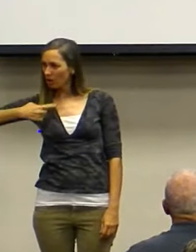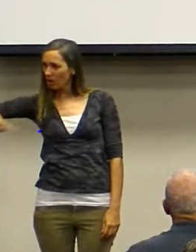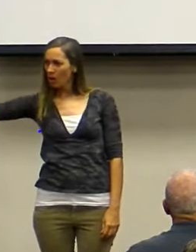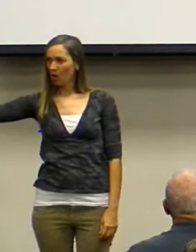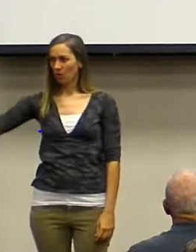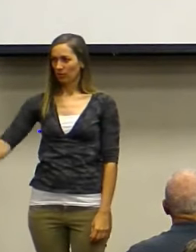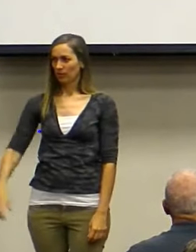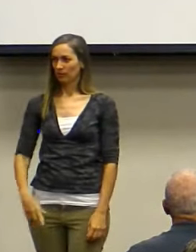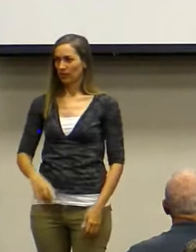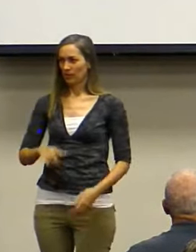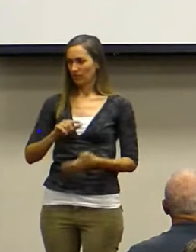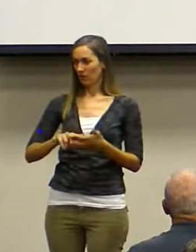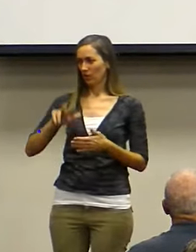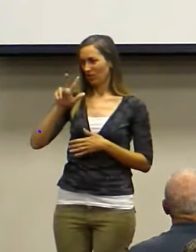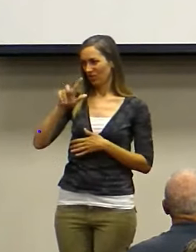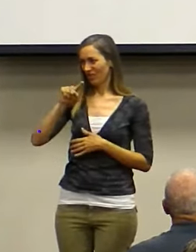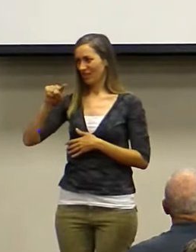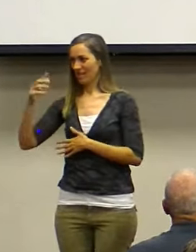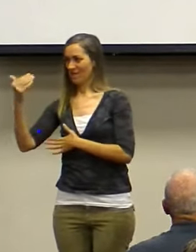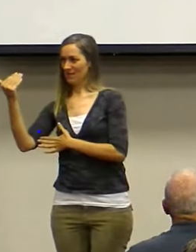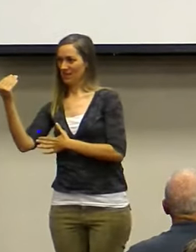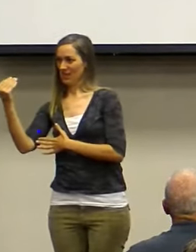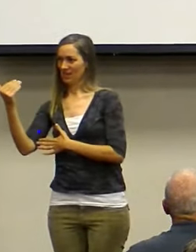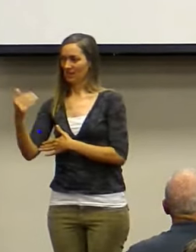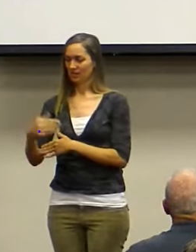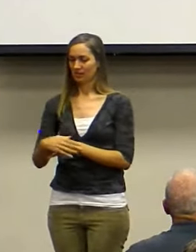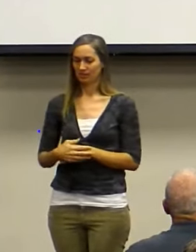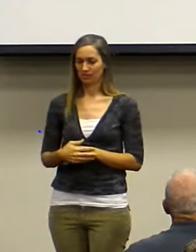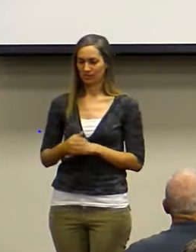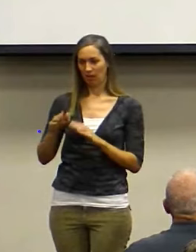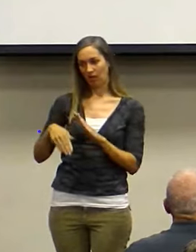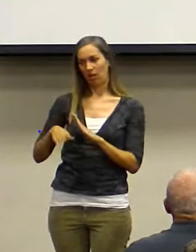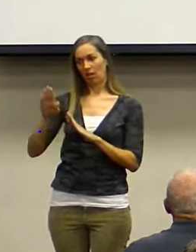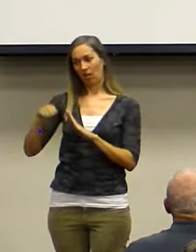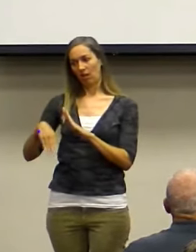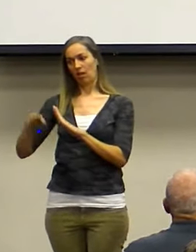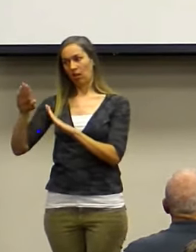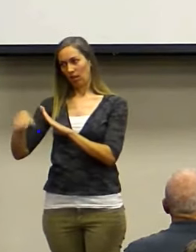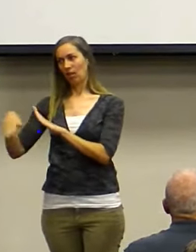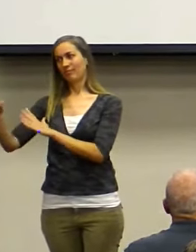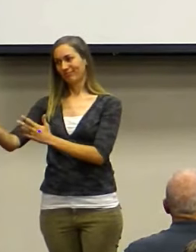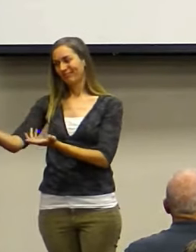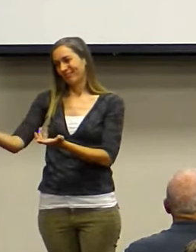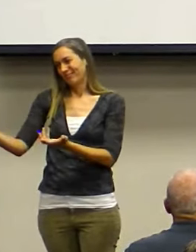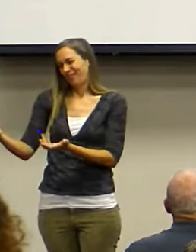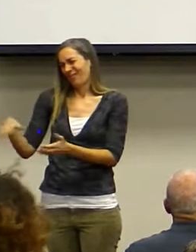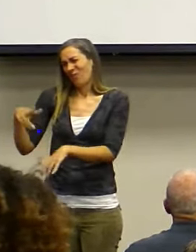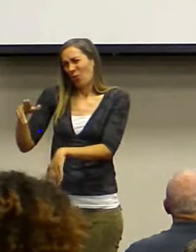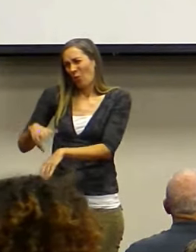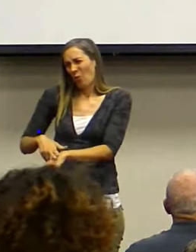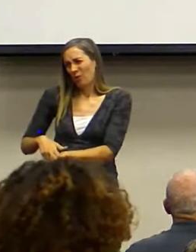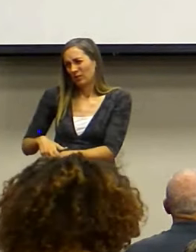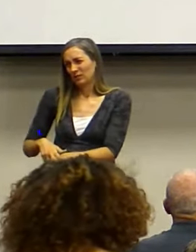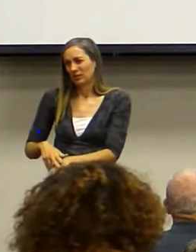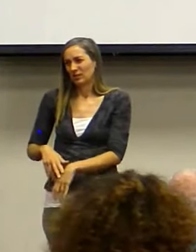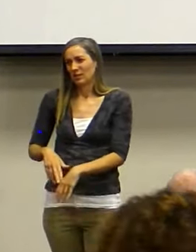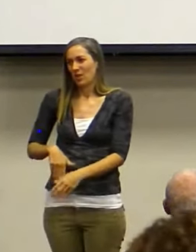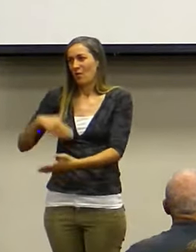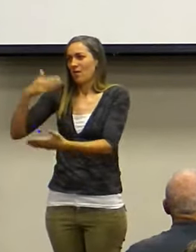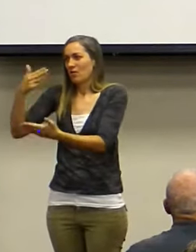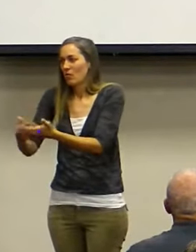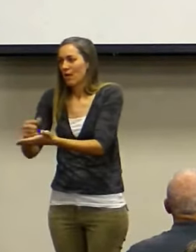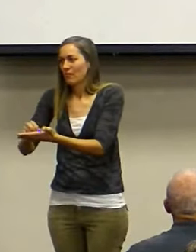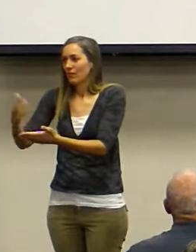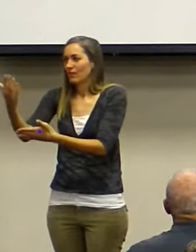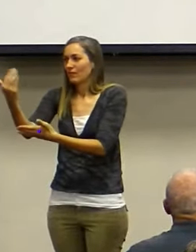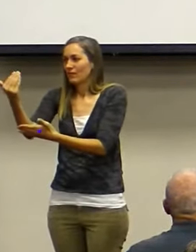to verse 15. You know, it's up and down, of course. Then we get to 15 when